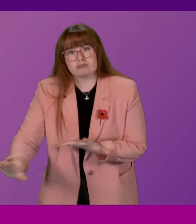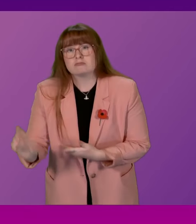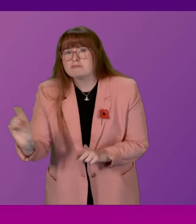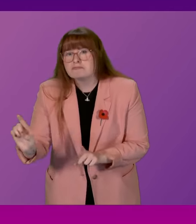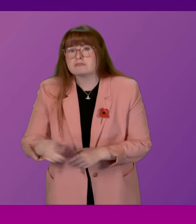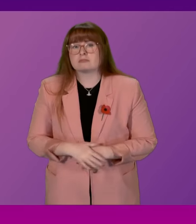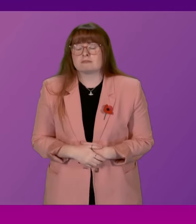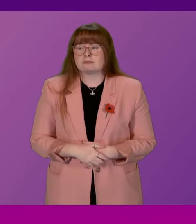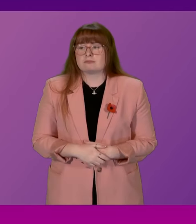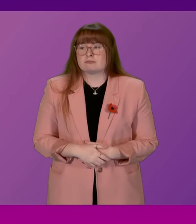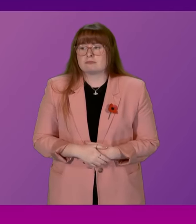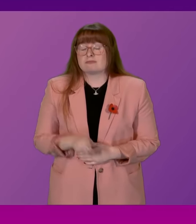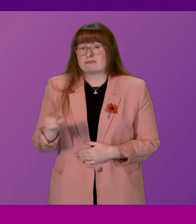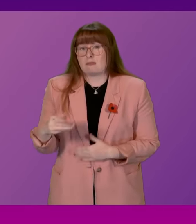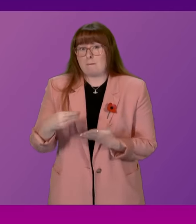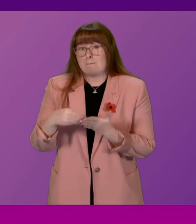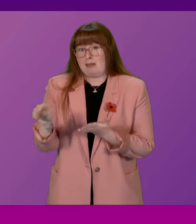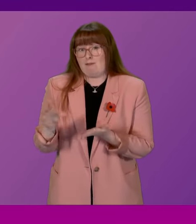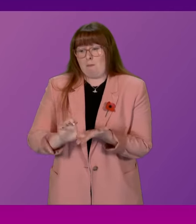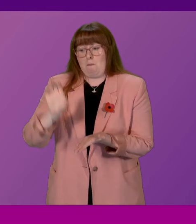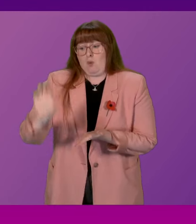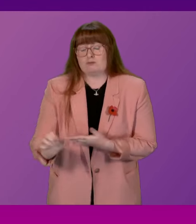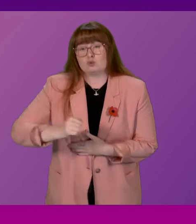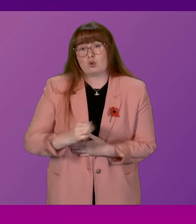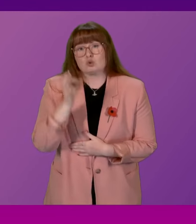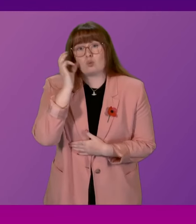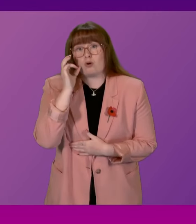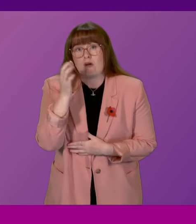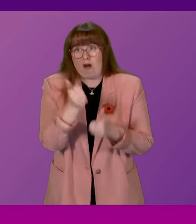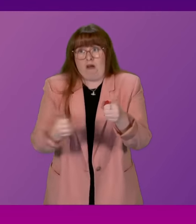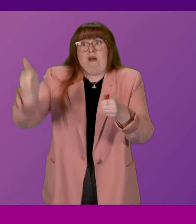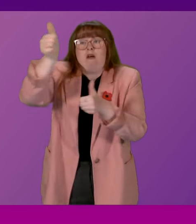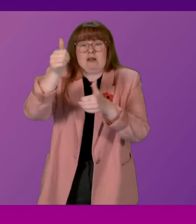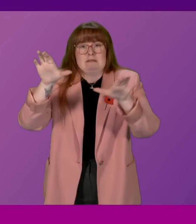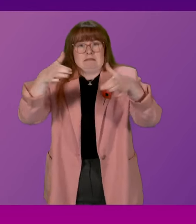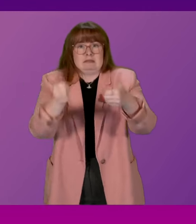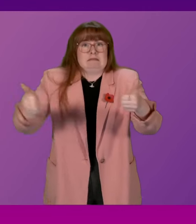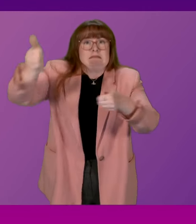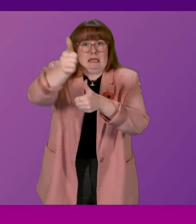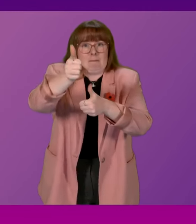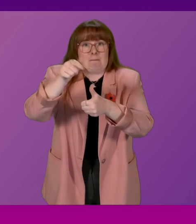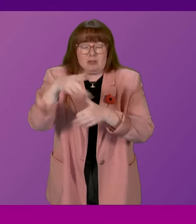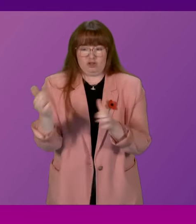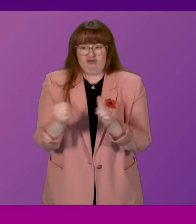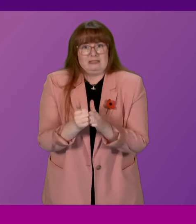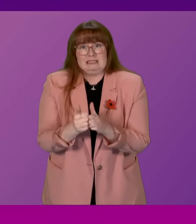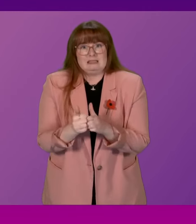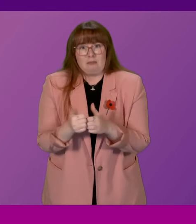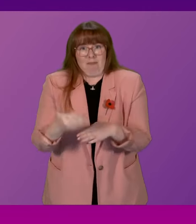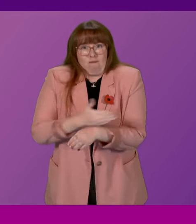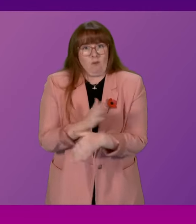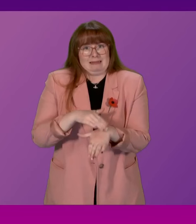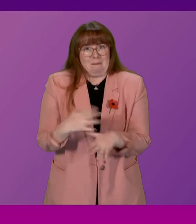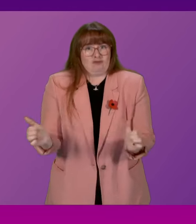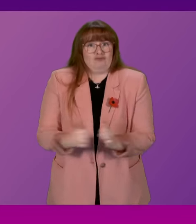criteria for paying bonuses to Scottish Water's executive members are agreed by ministers ahead of each regulatory period.